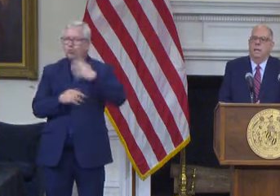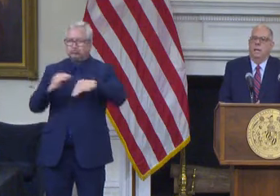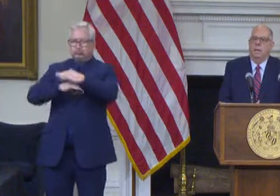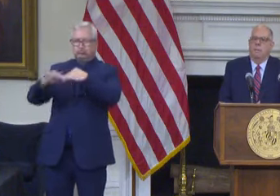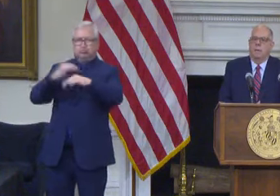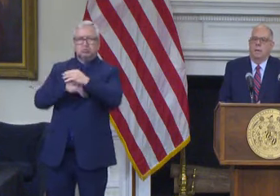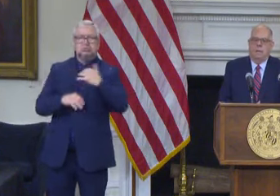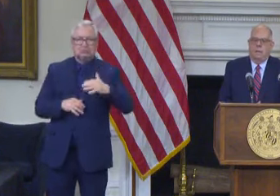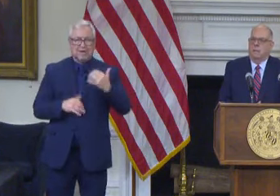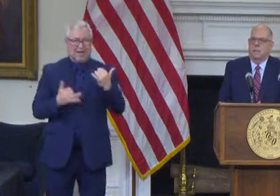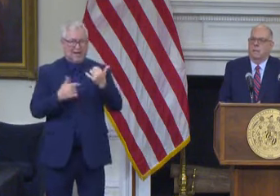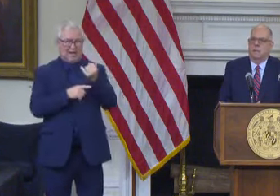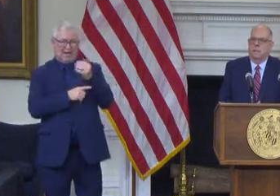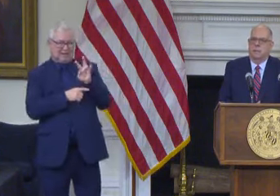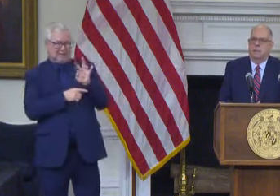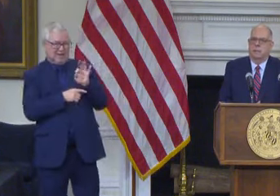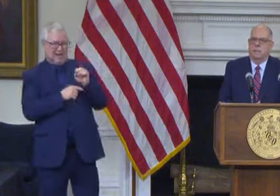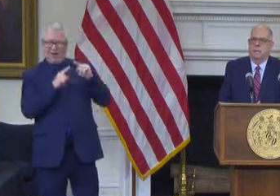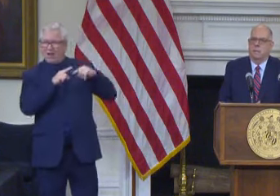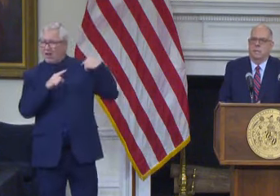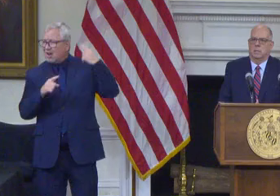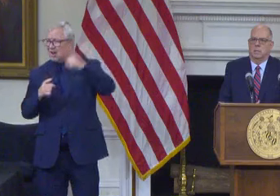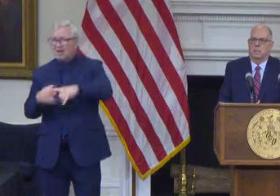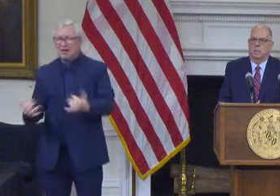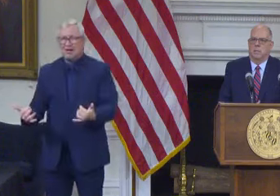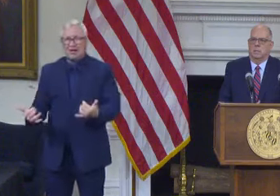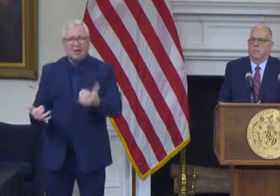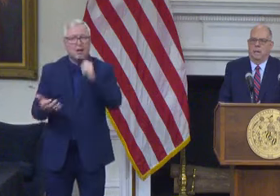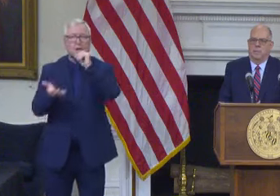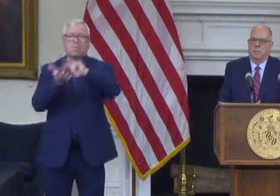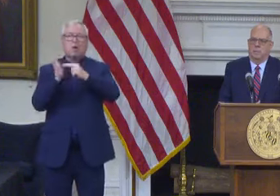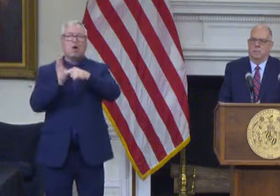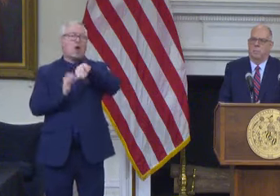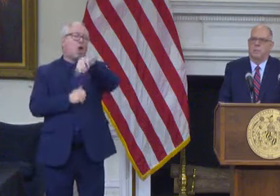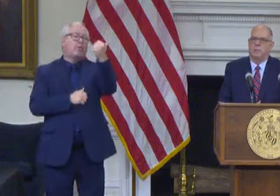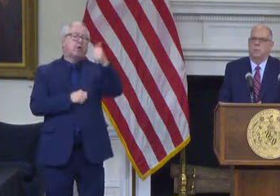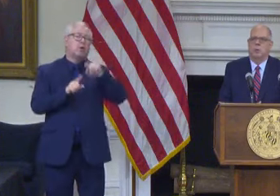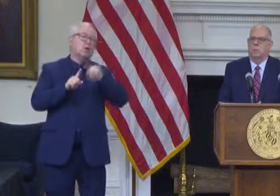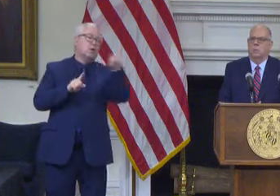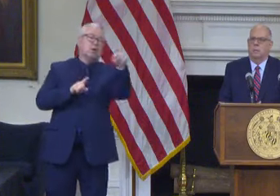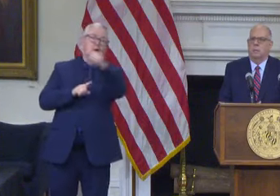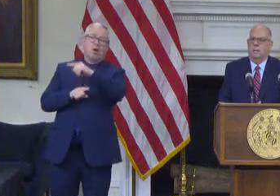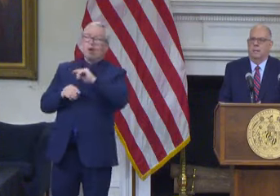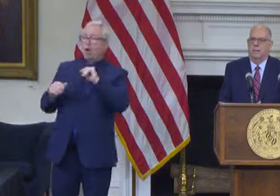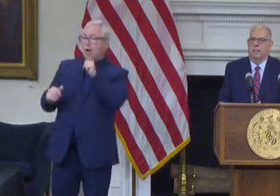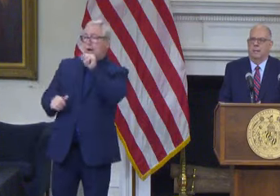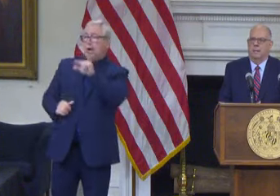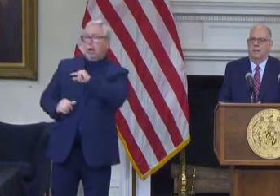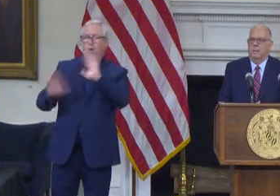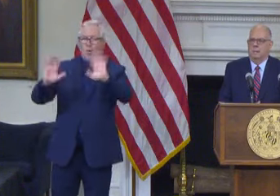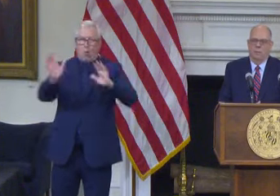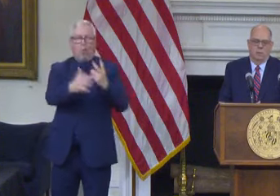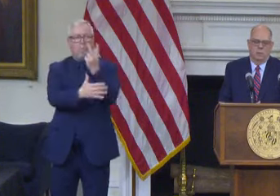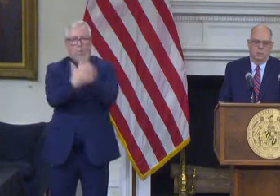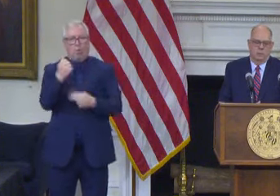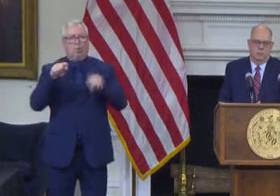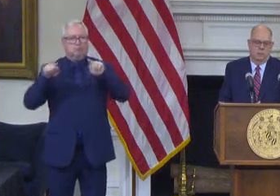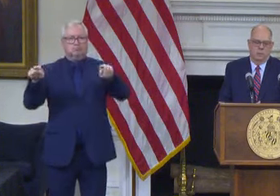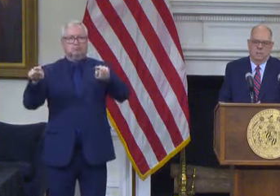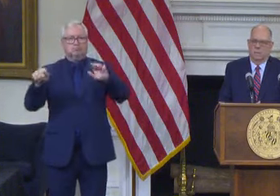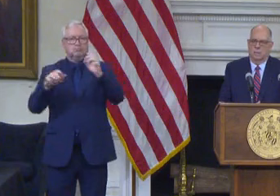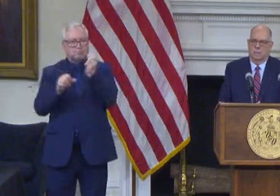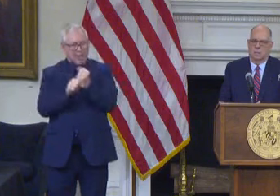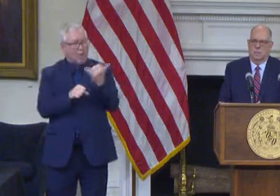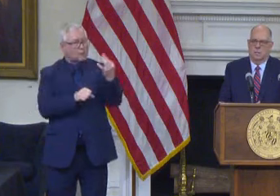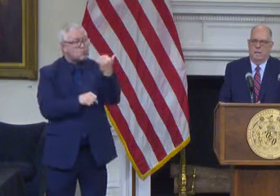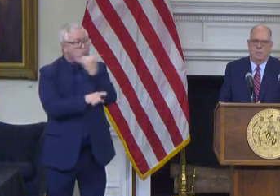um that's not to say that the other side isn't guilty but uh just too much two wrongs don't make a right and uh you know this is